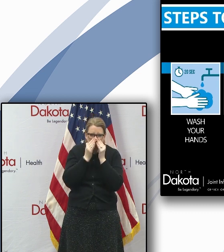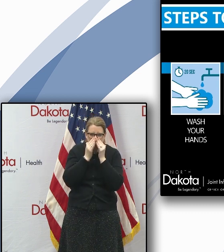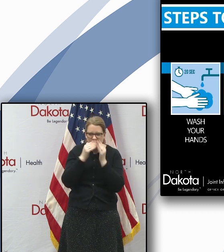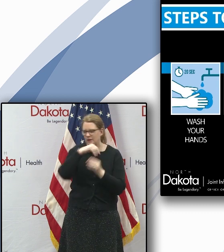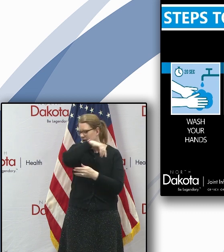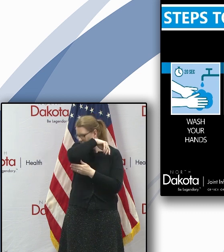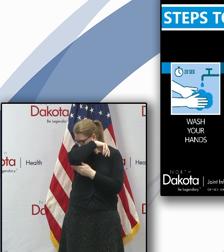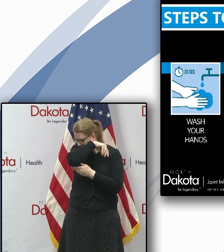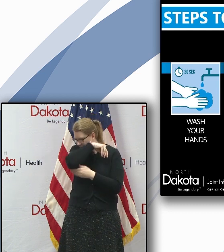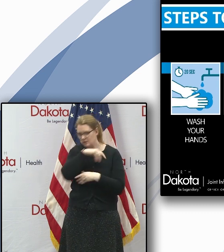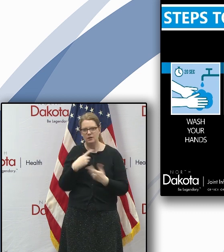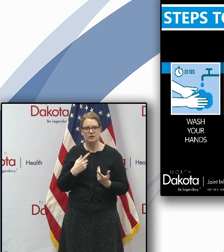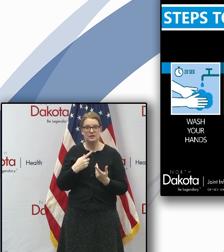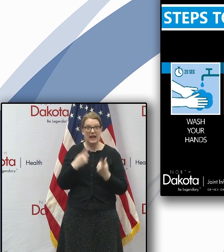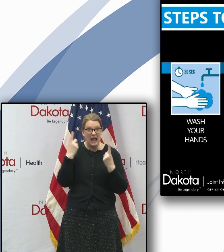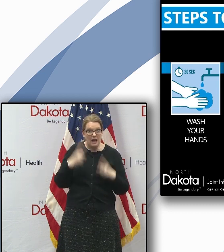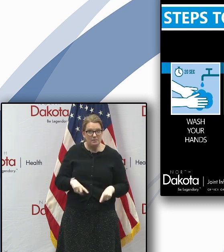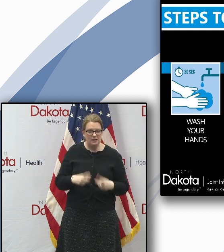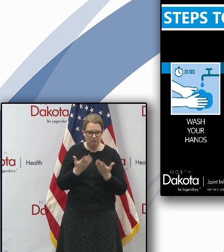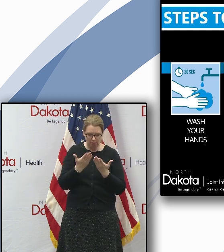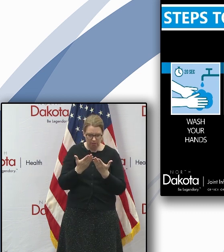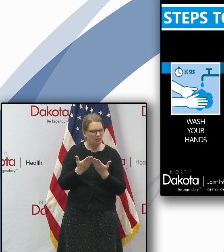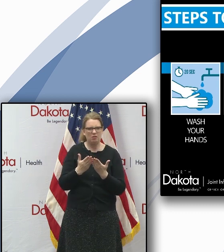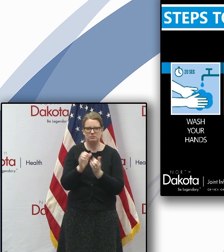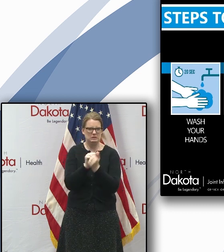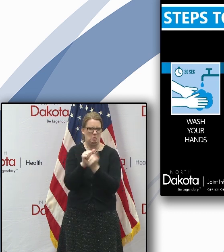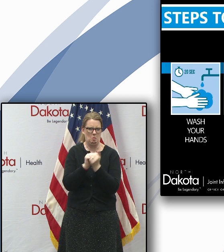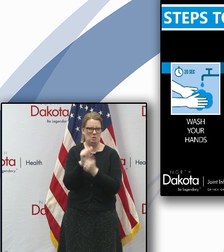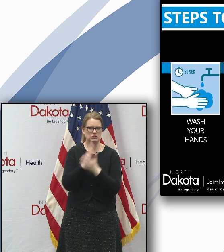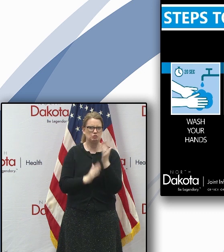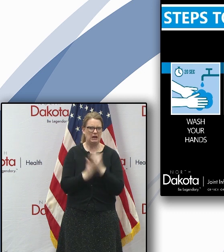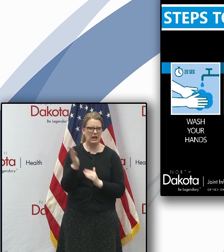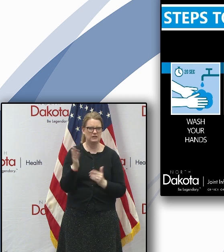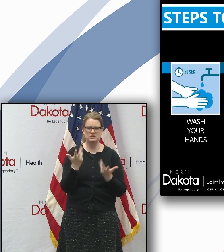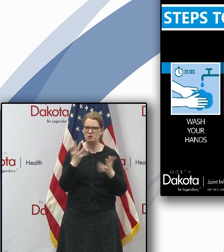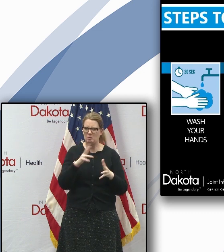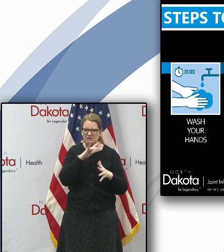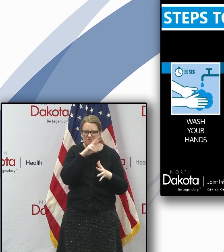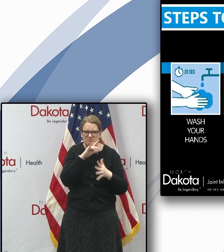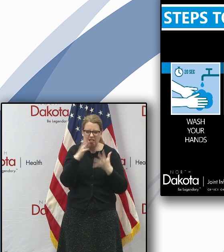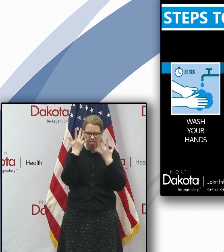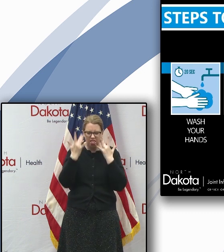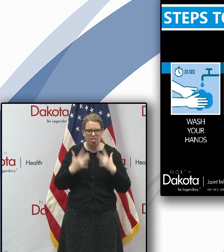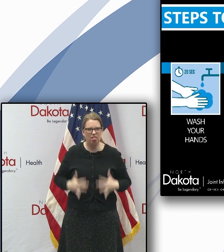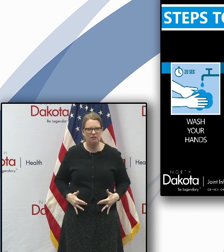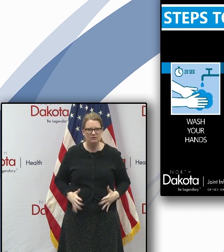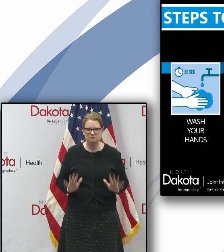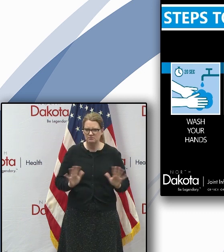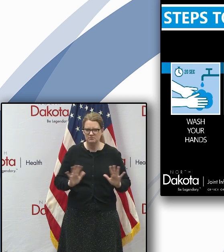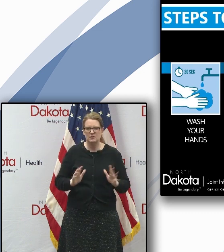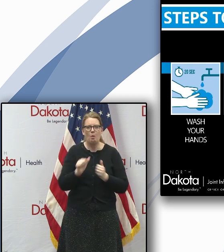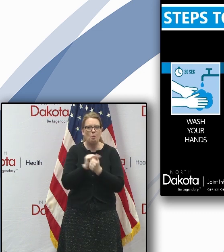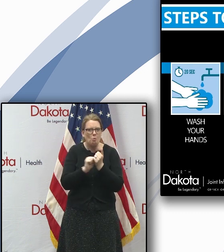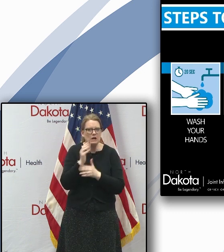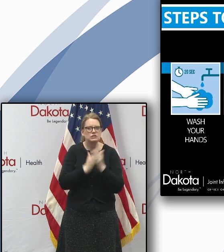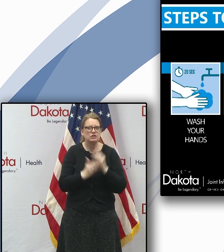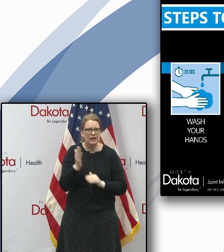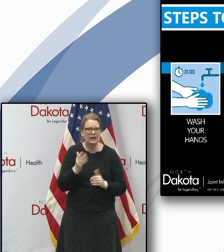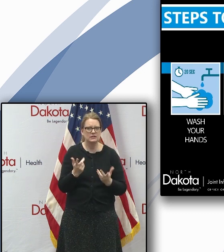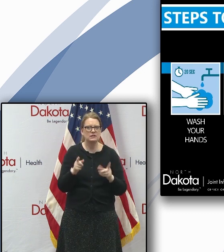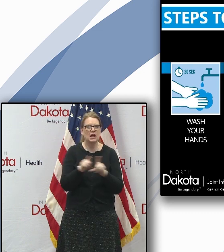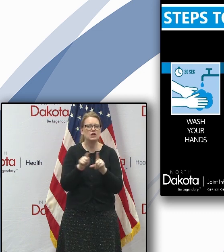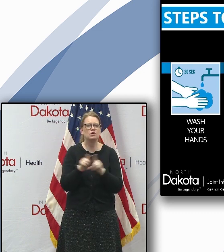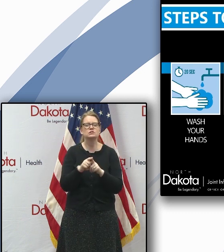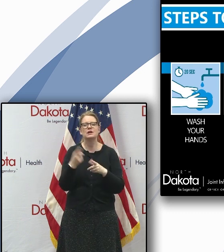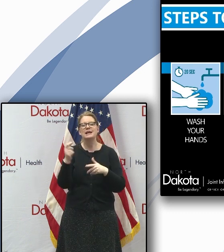coughing in your hand make sure that you are washing your hands quickly uh and and then again use an opportunity to clean and